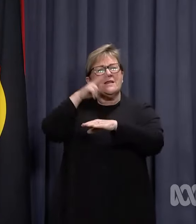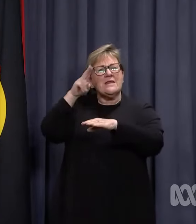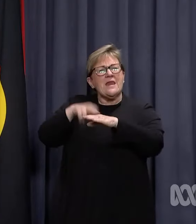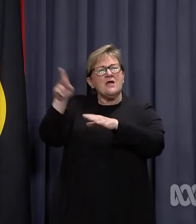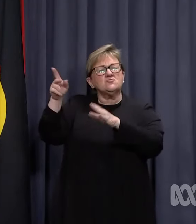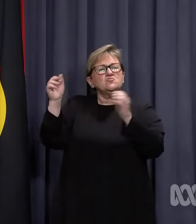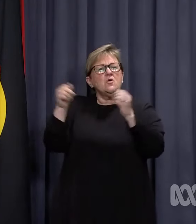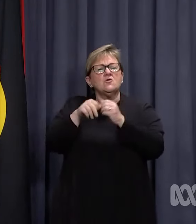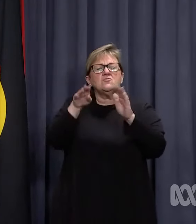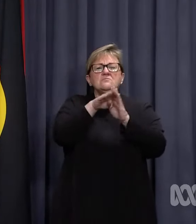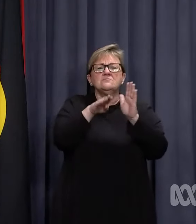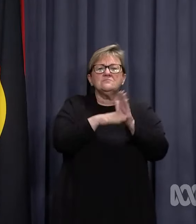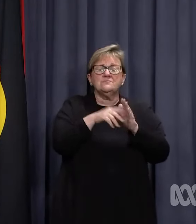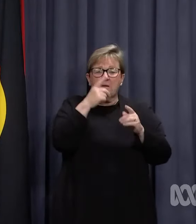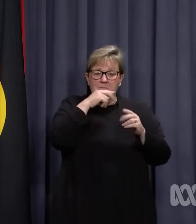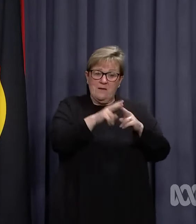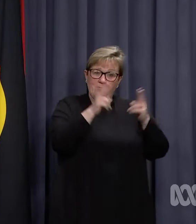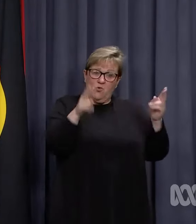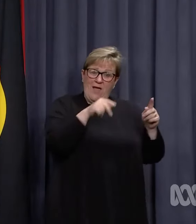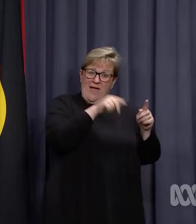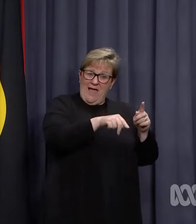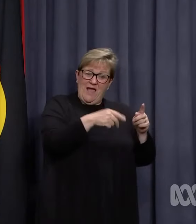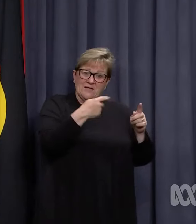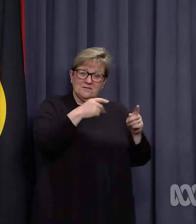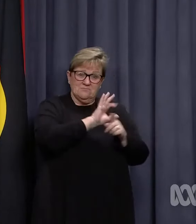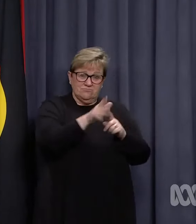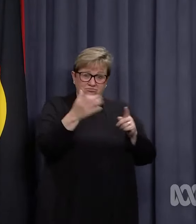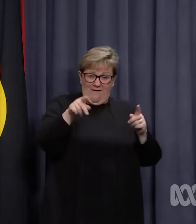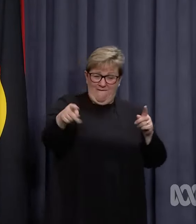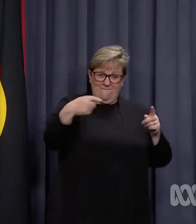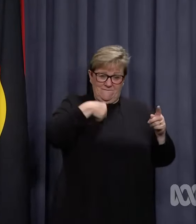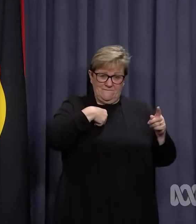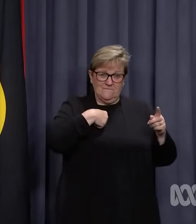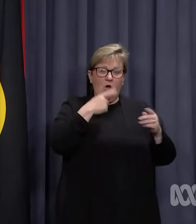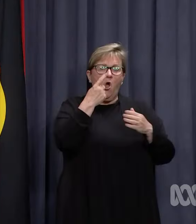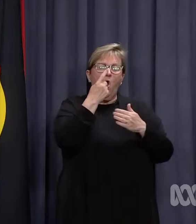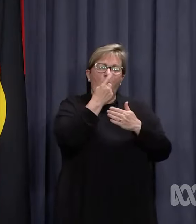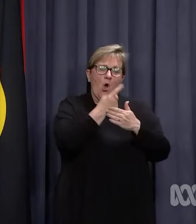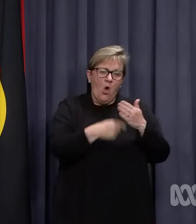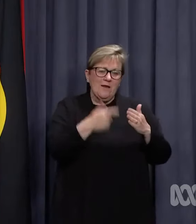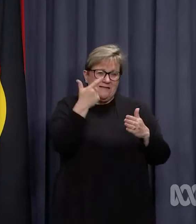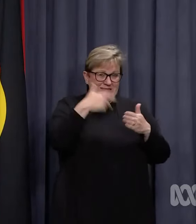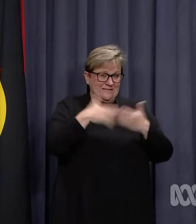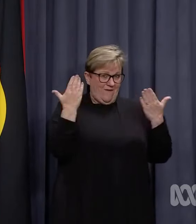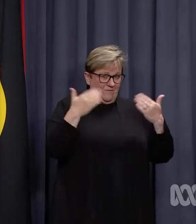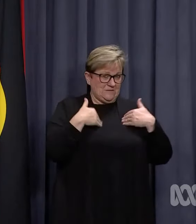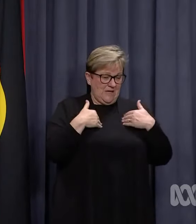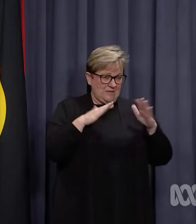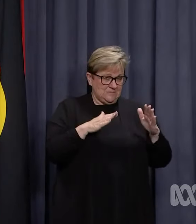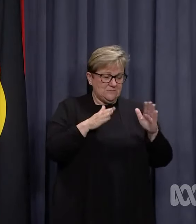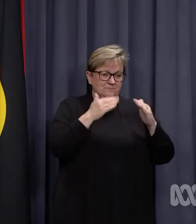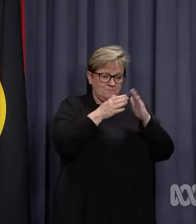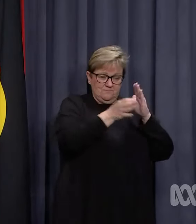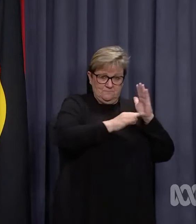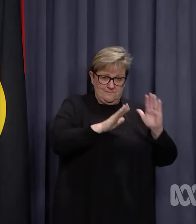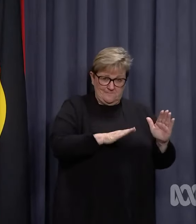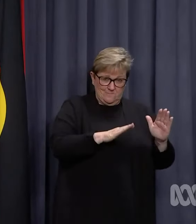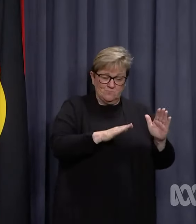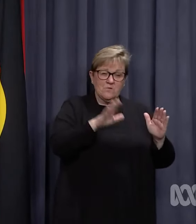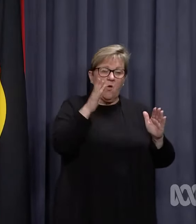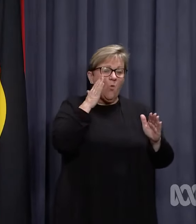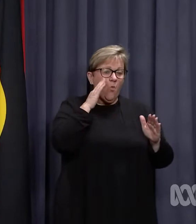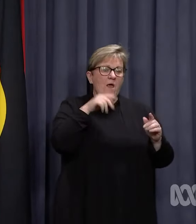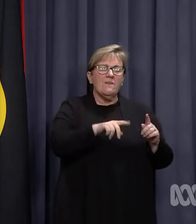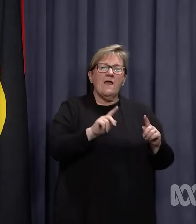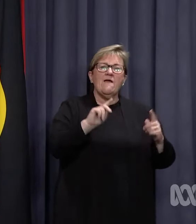standards, a household close contact will only be required to complete a static seven days isolation from the